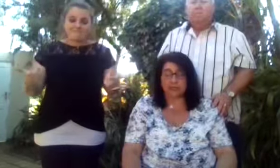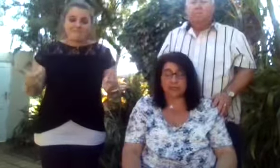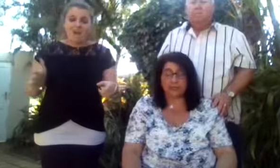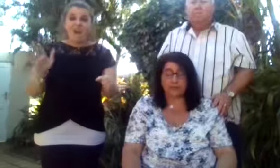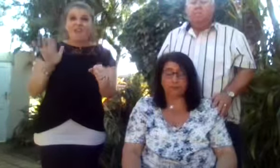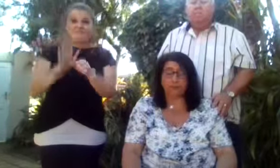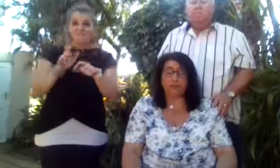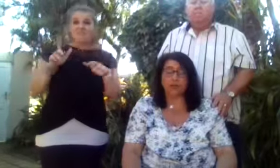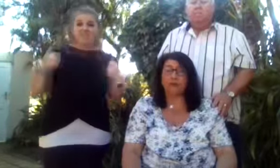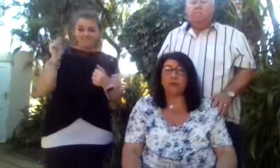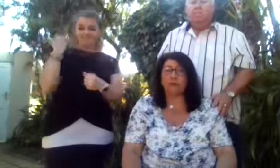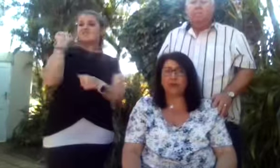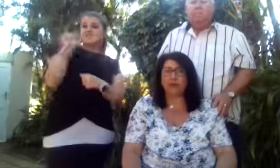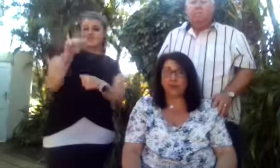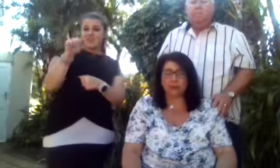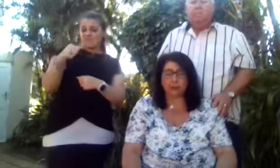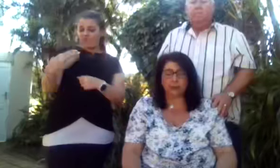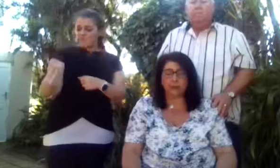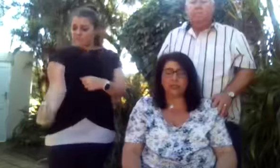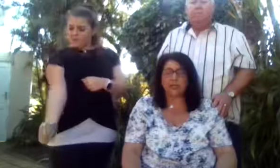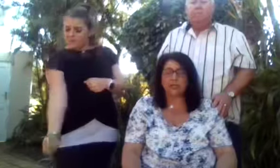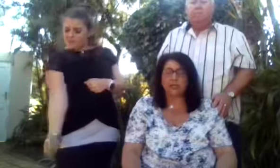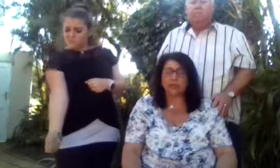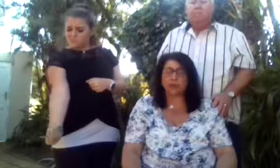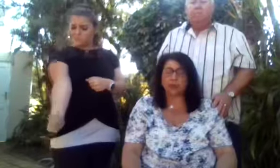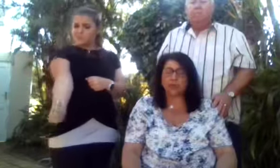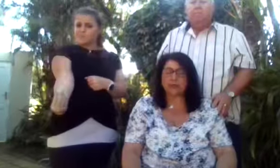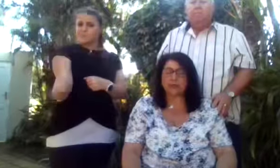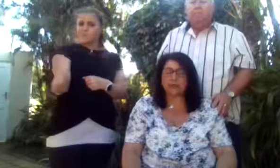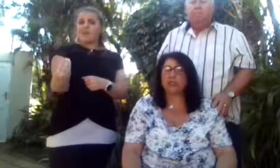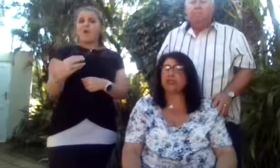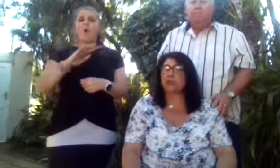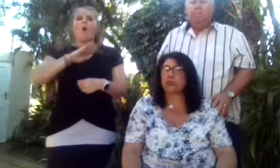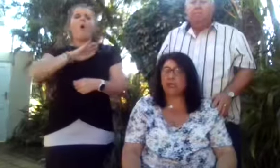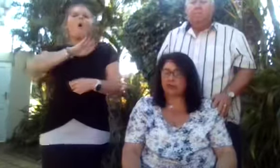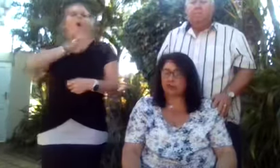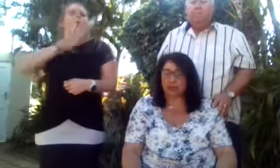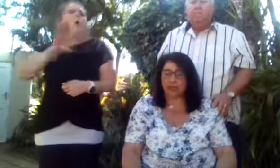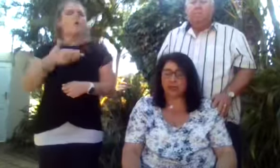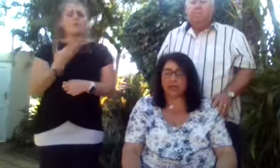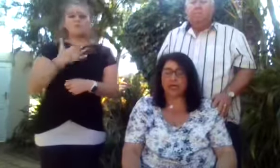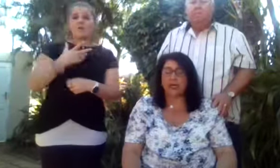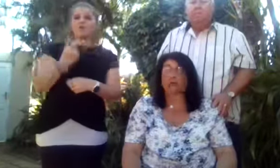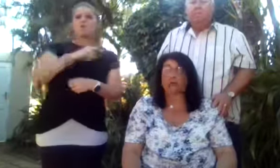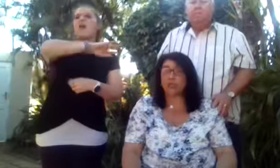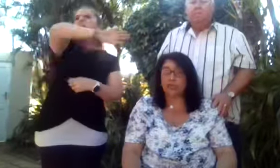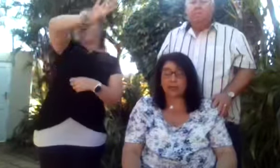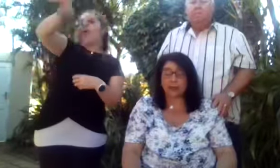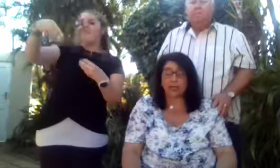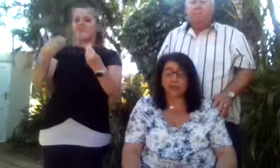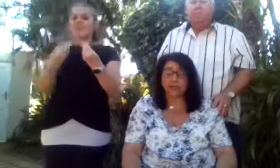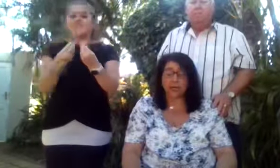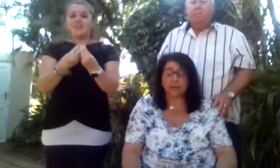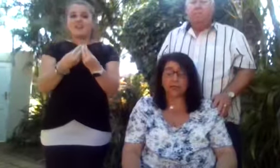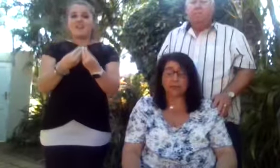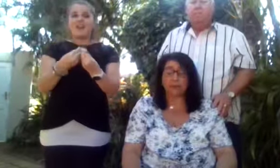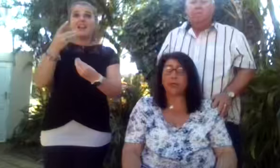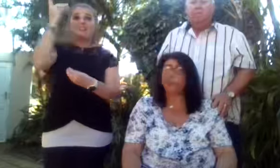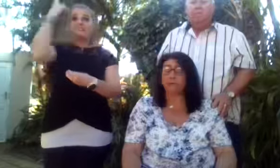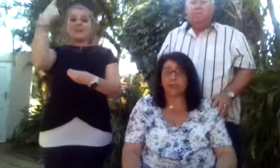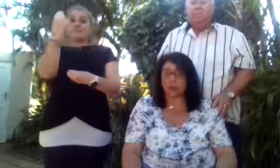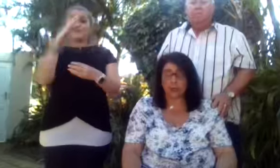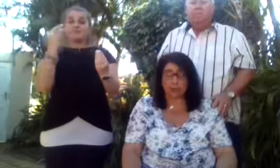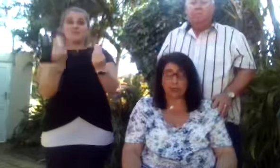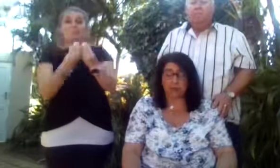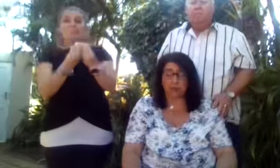life indeed. From a very little girl, Jess always wanted to do everything. And once she had made her mind up,